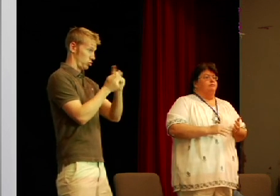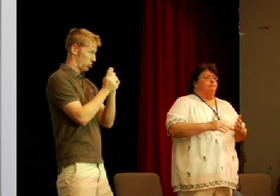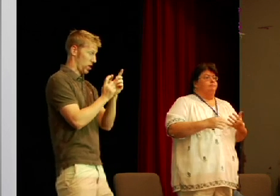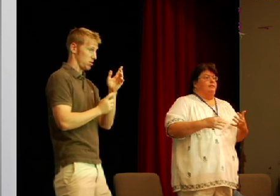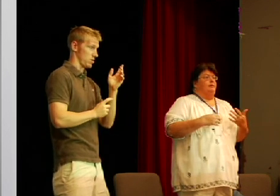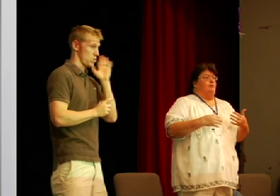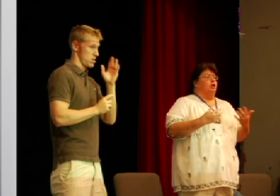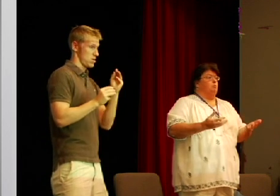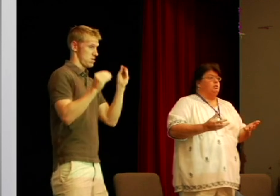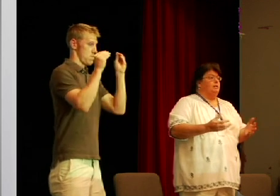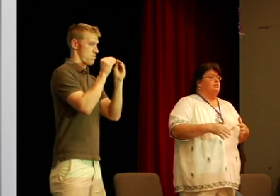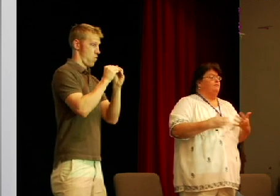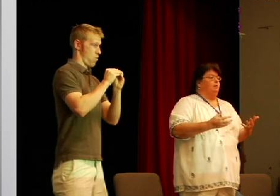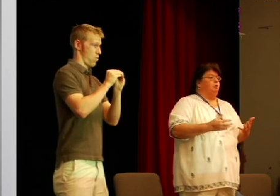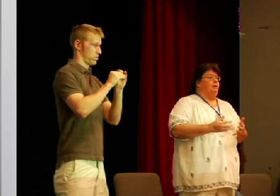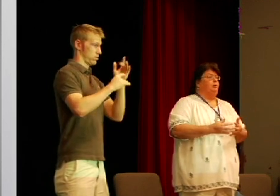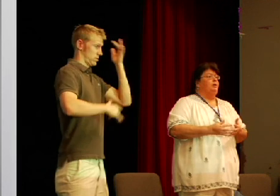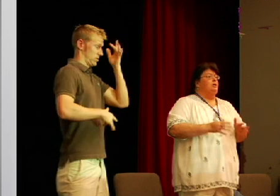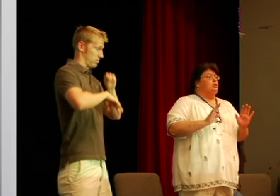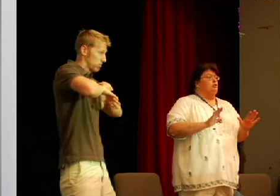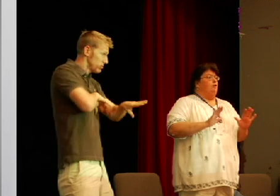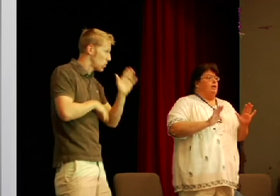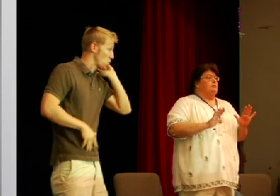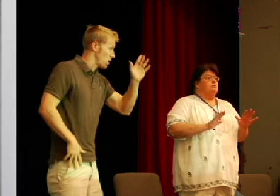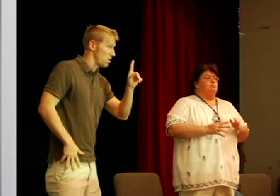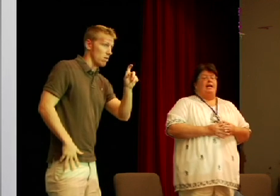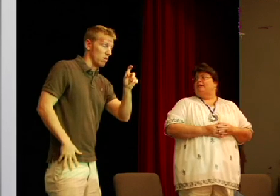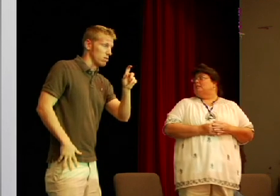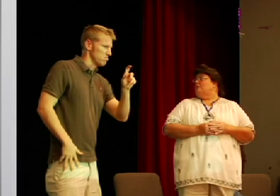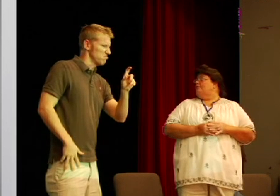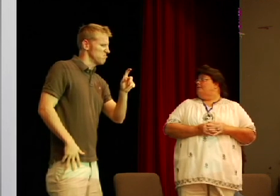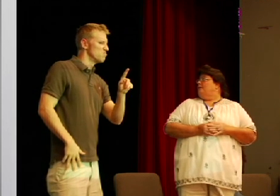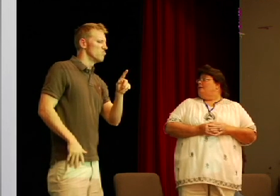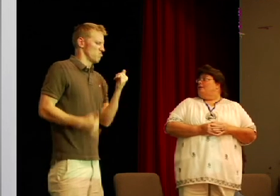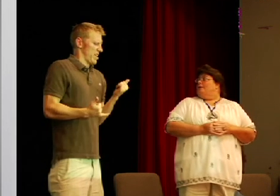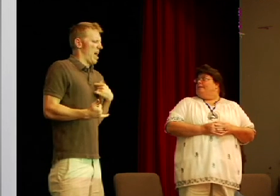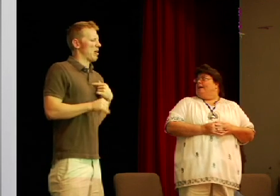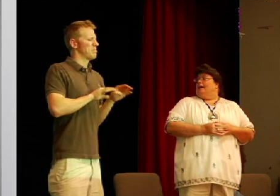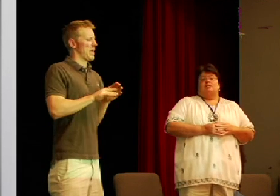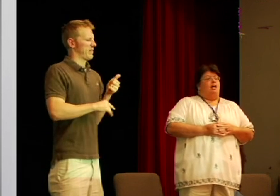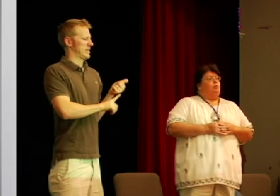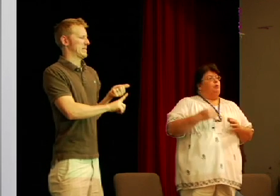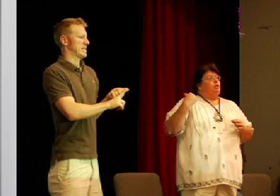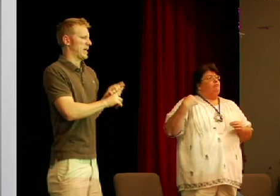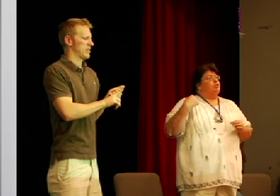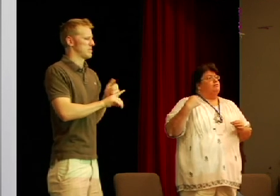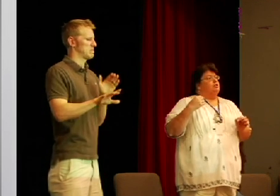cause more sickness affect more people so far it's behaving itself that's kind of when we're looking for shifts and